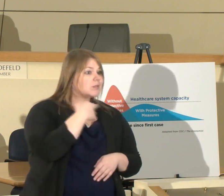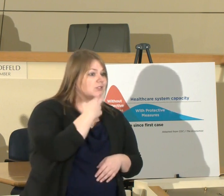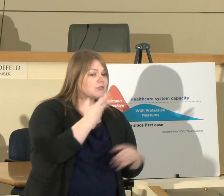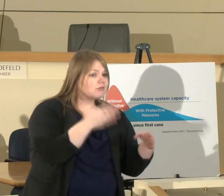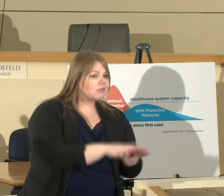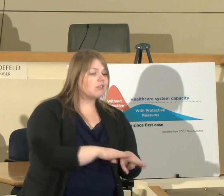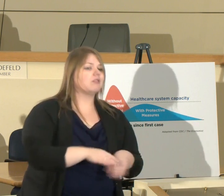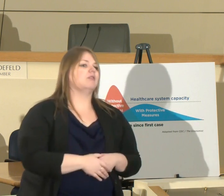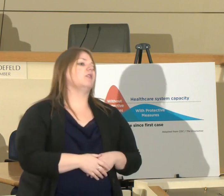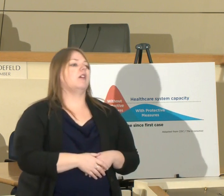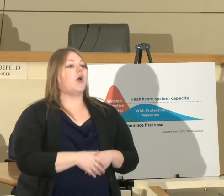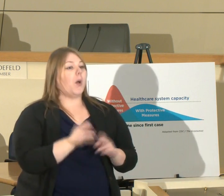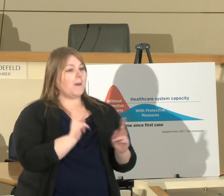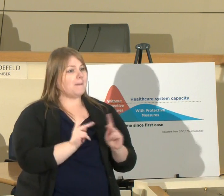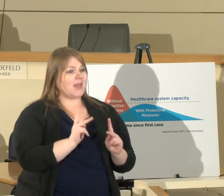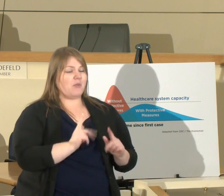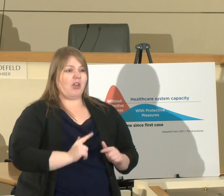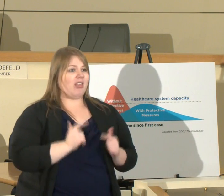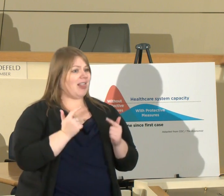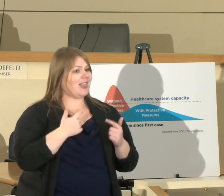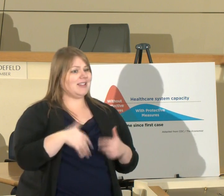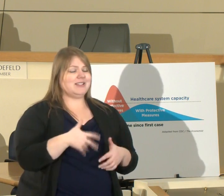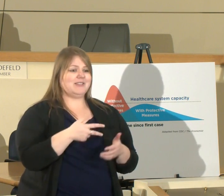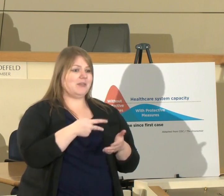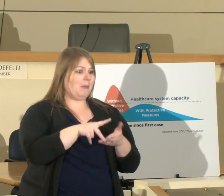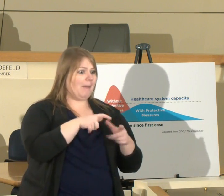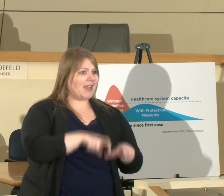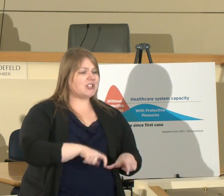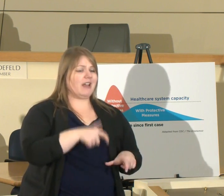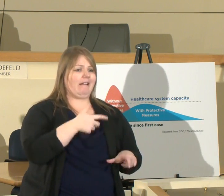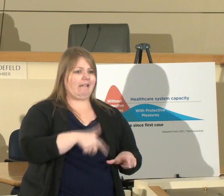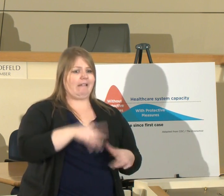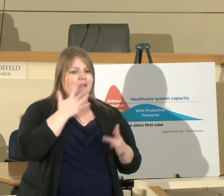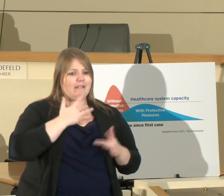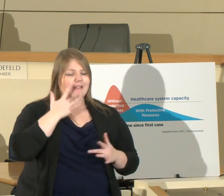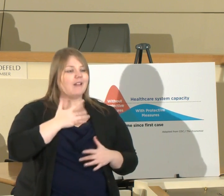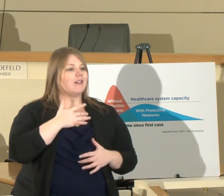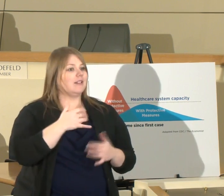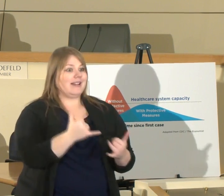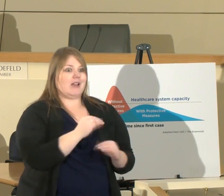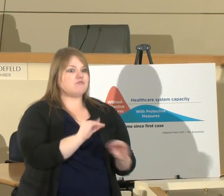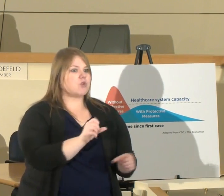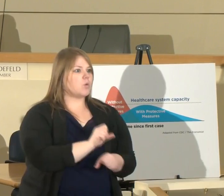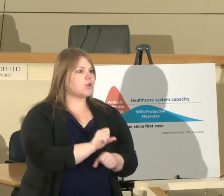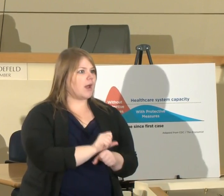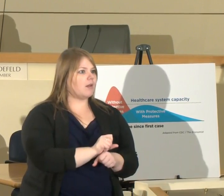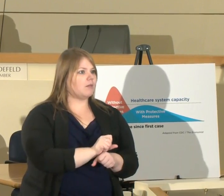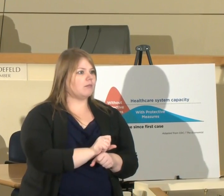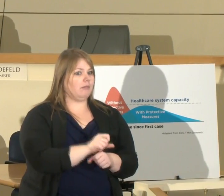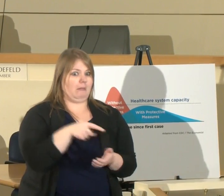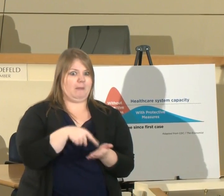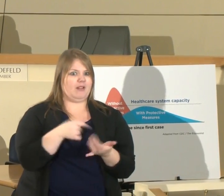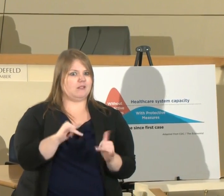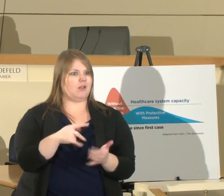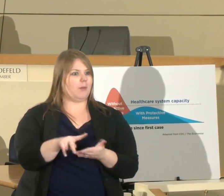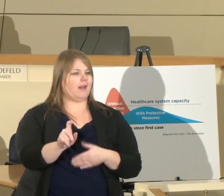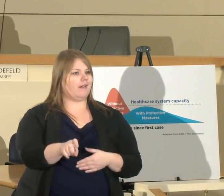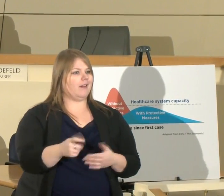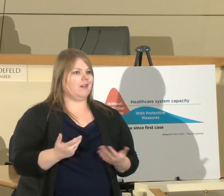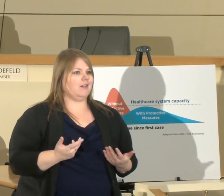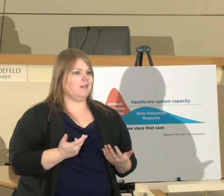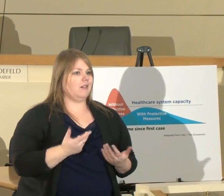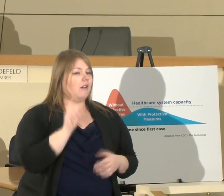people who live paycheck to paycheck are now out of a job and they have to pay the same bills and government